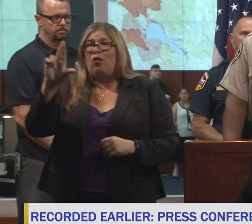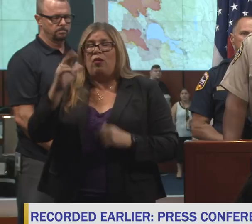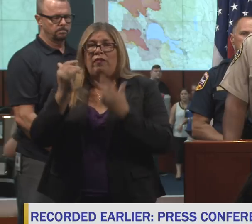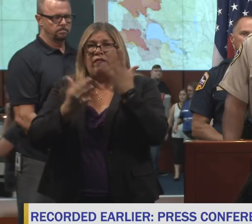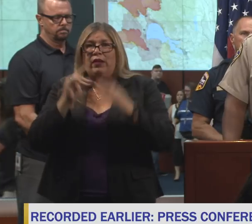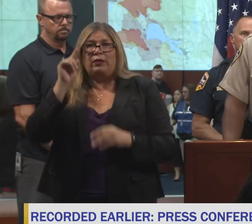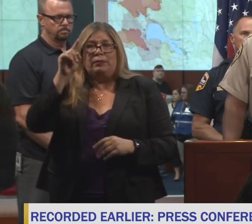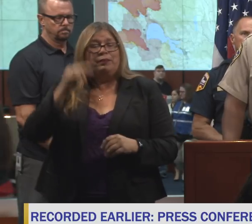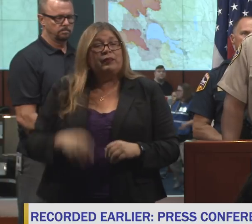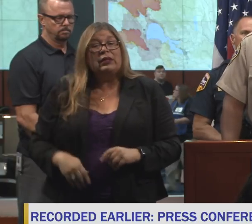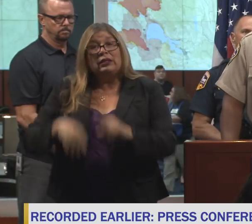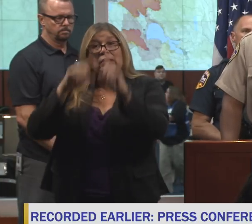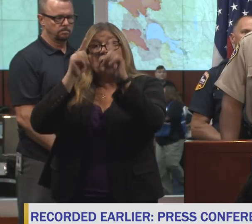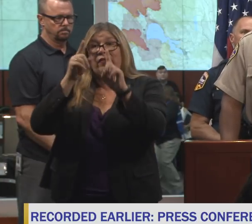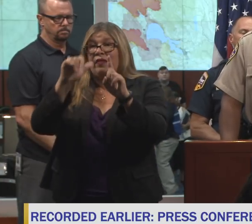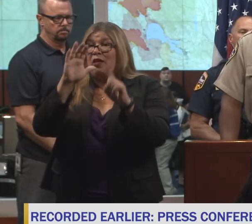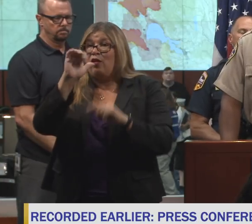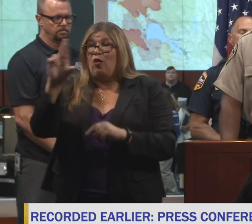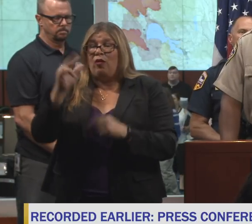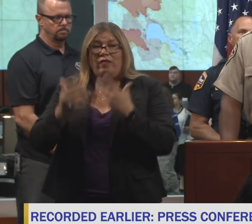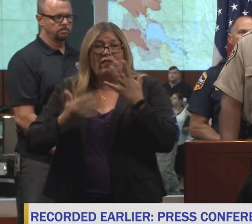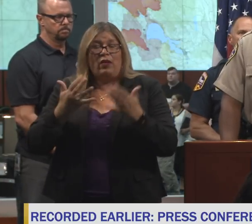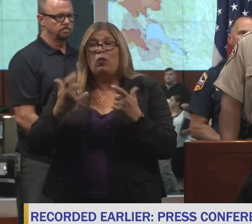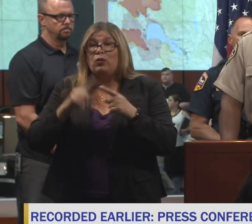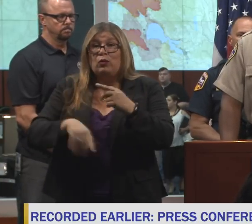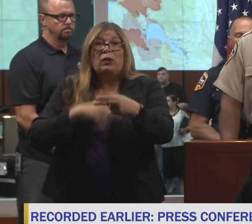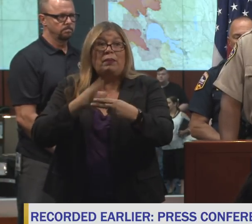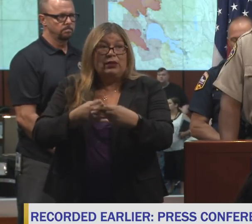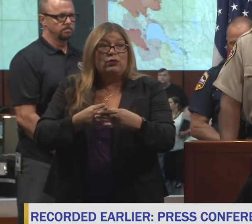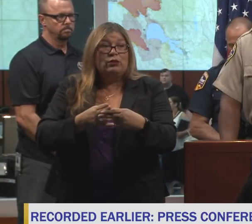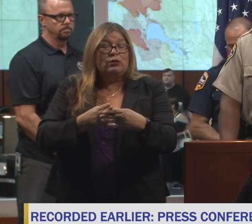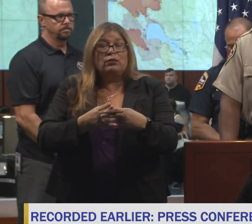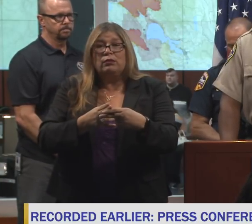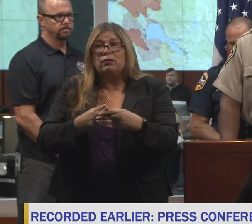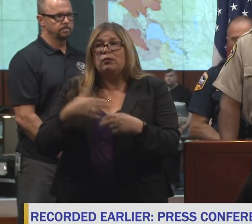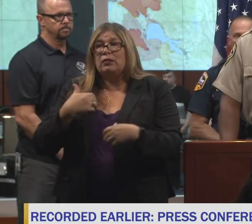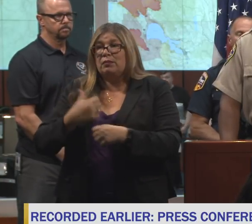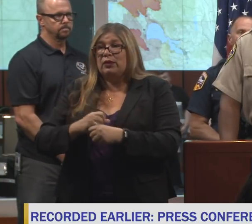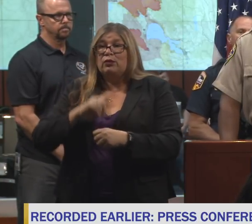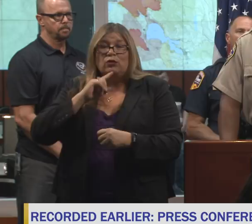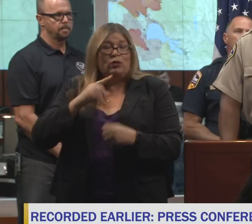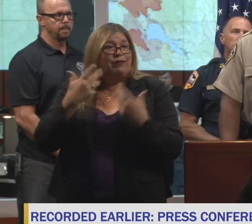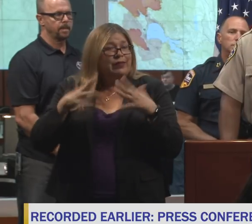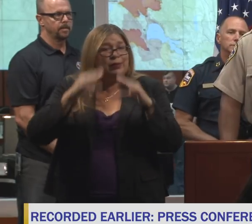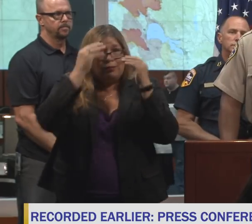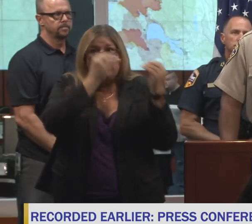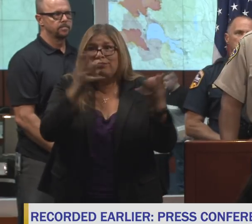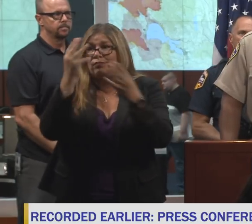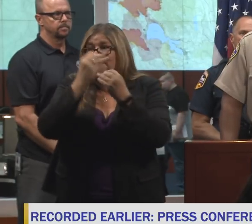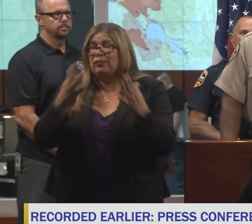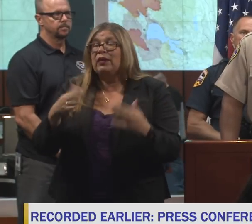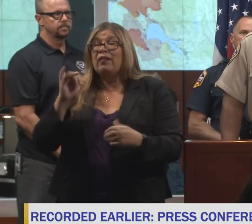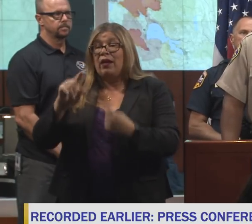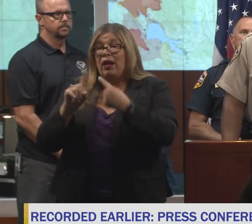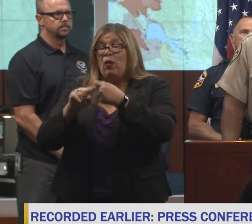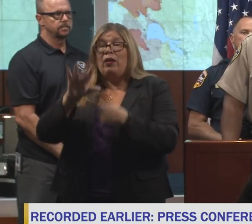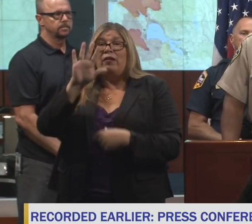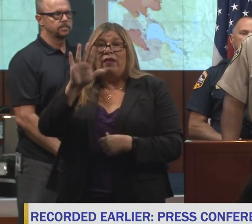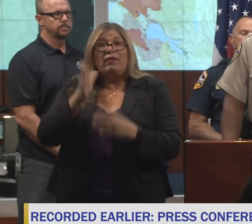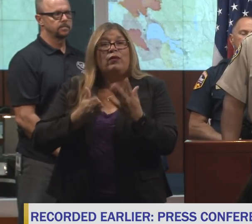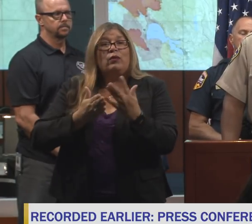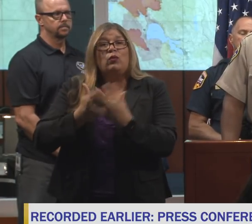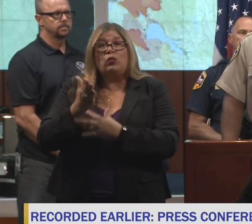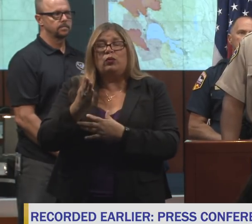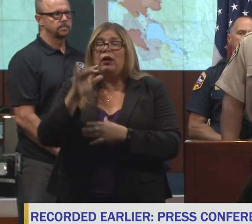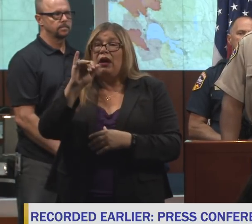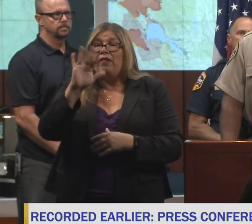specifically to the CAR FIRE, I just want to mention, and we've made sure this information is out there, Interstate 5 through the Reading area